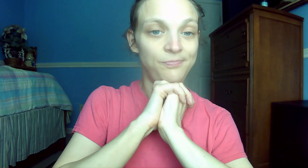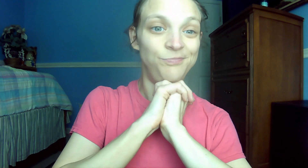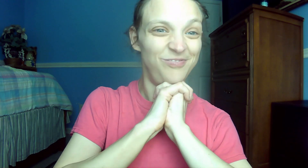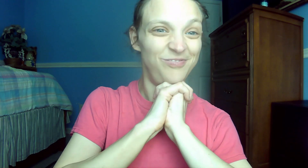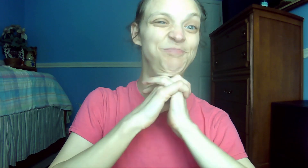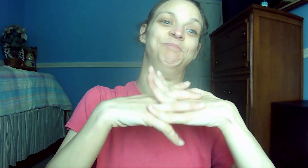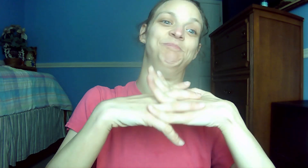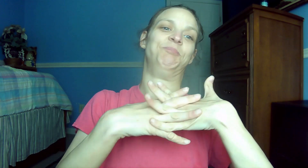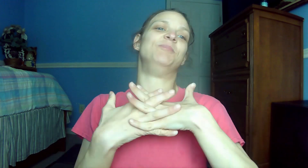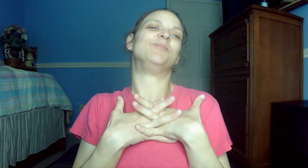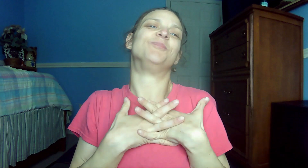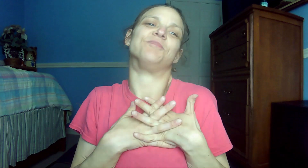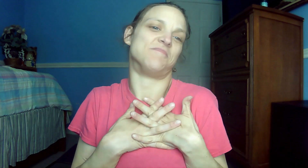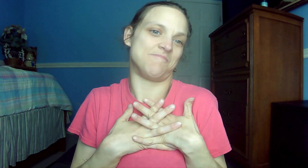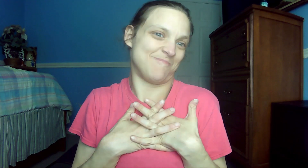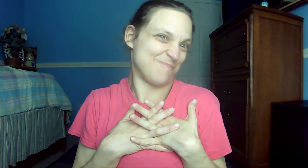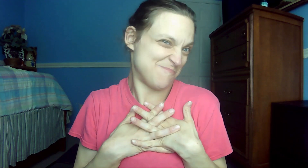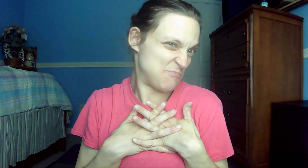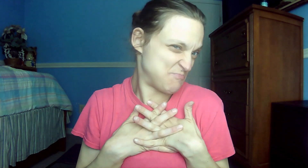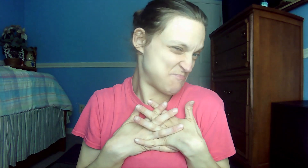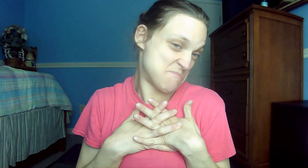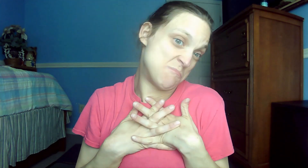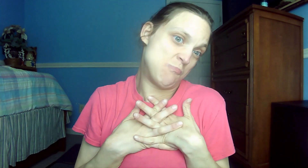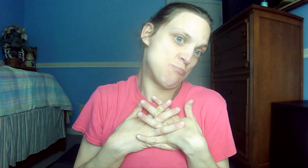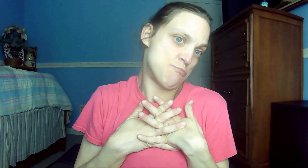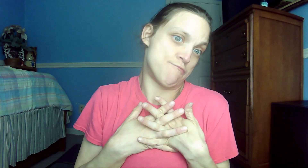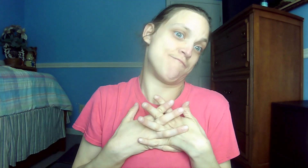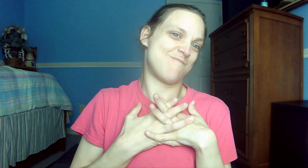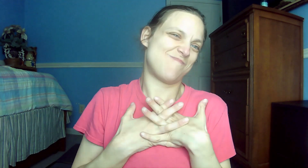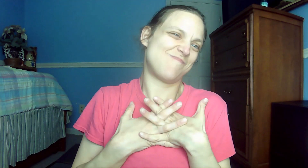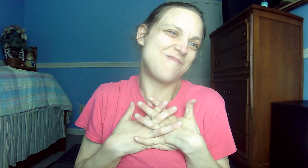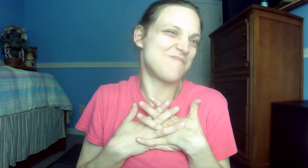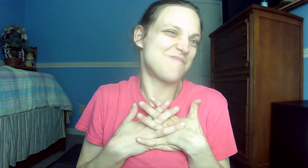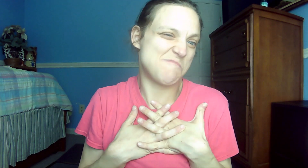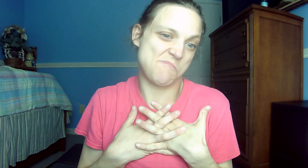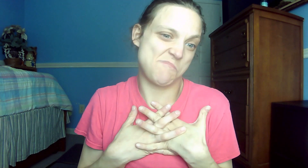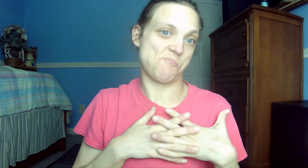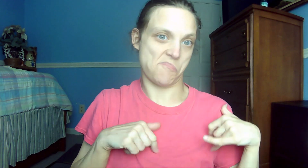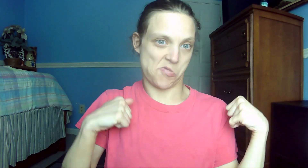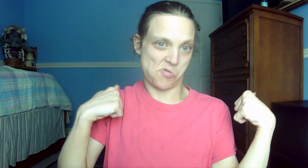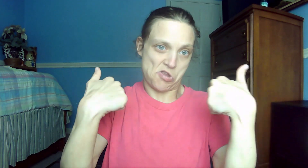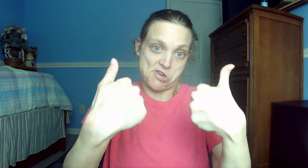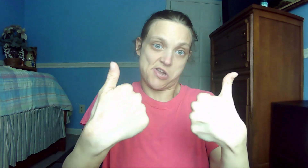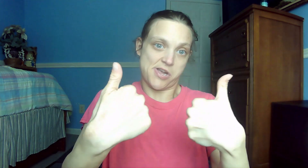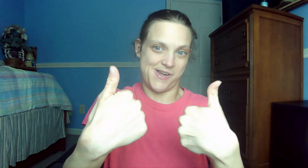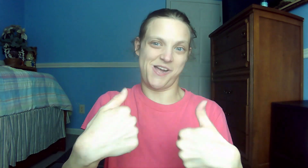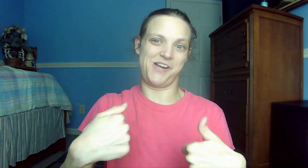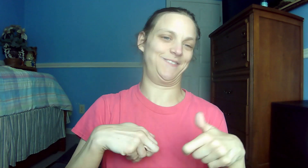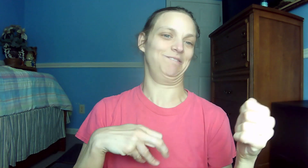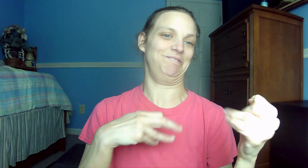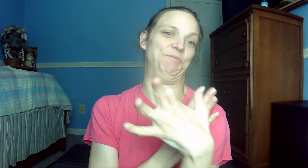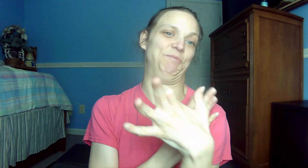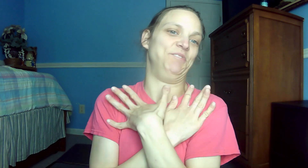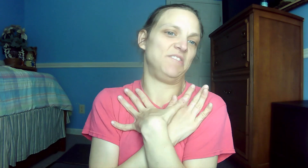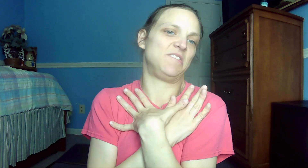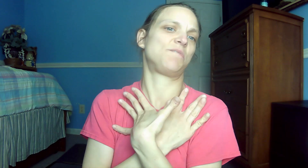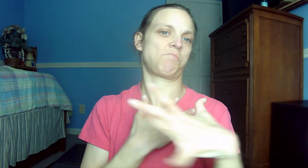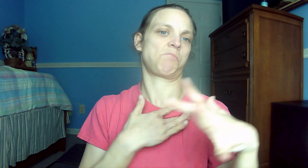in me. The life I now live in the body. I live by faith in the Son of God, who loved me and gave himself for me.